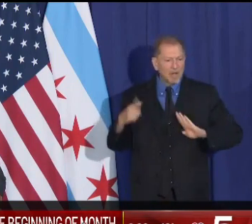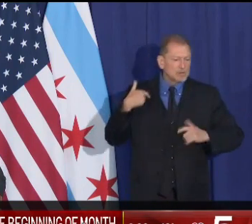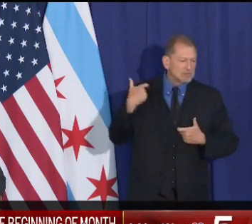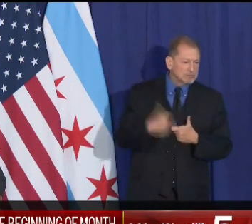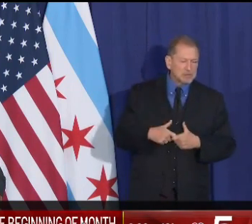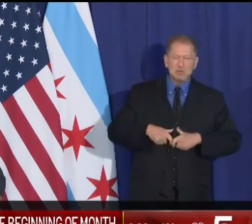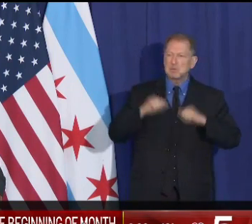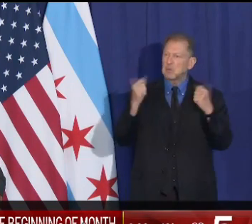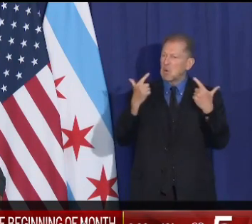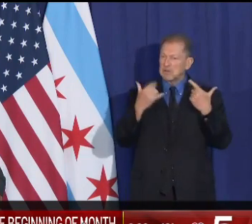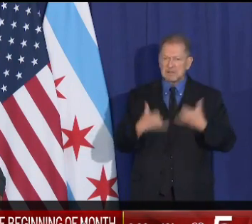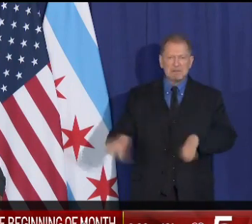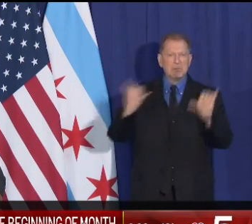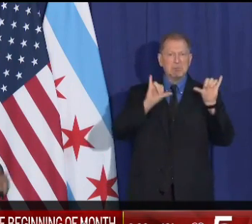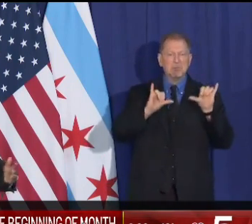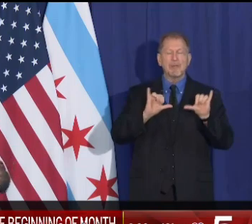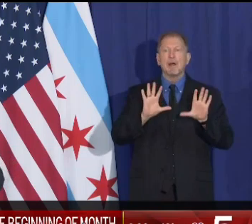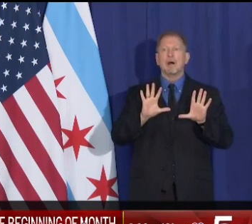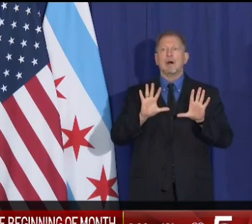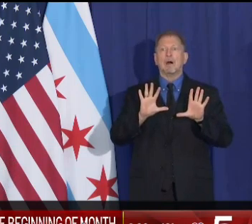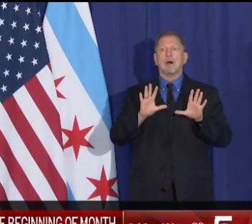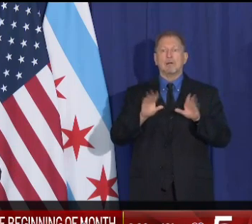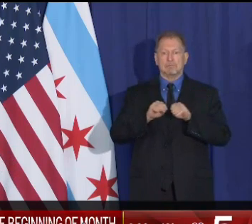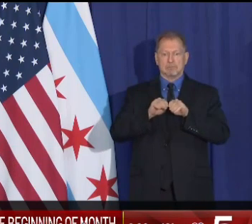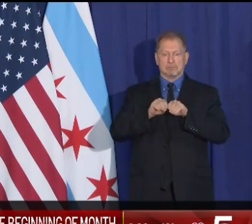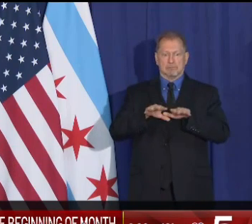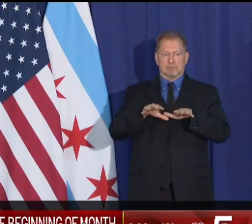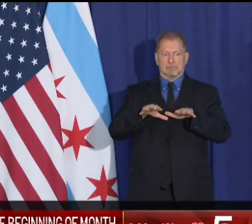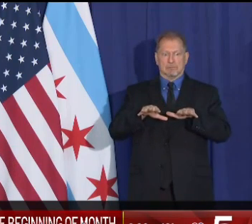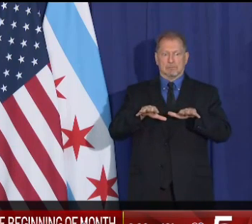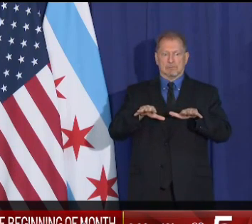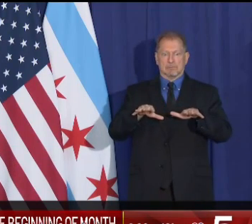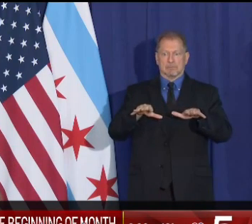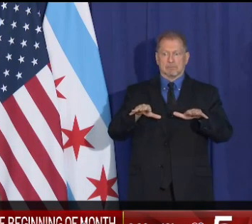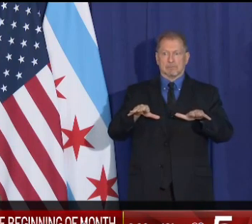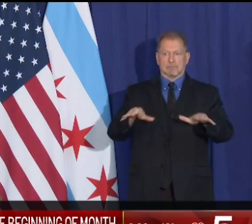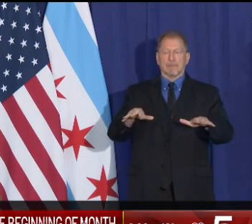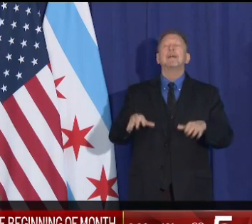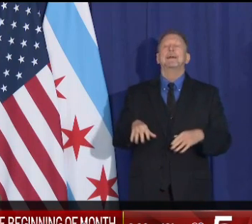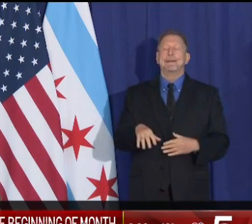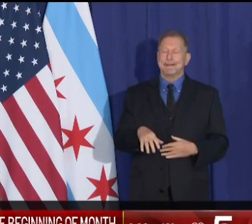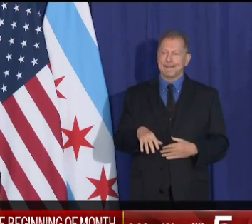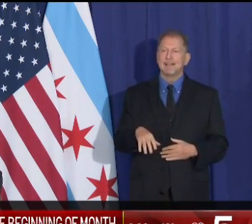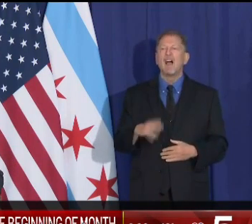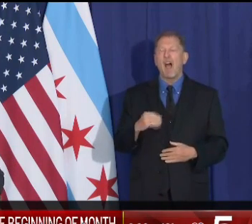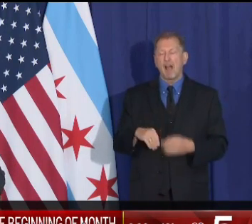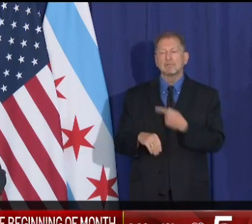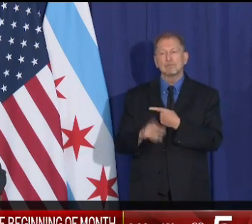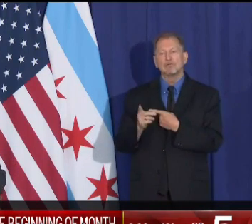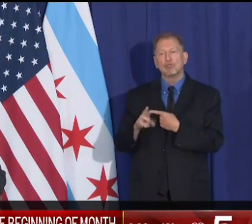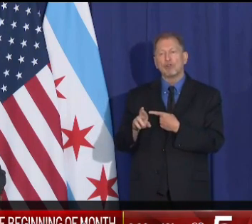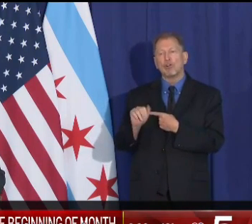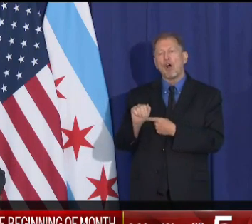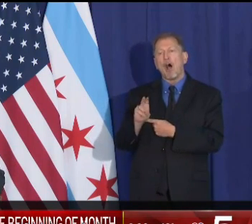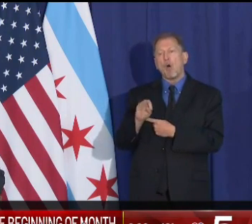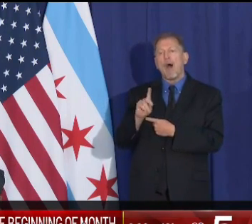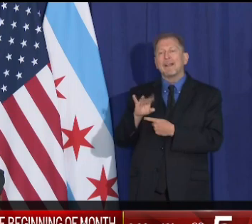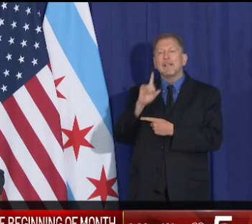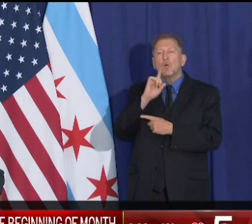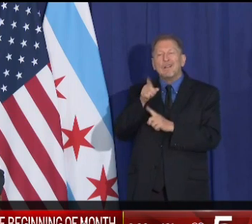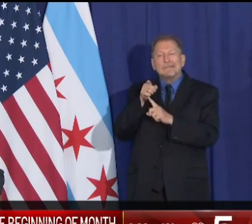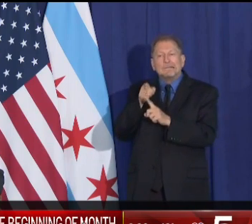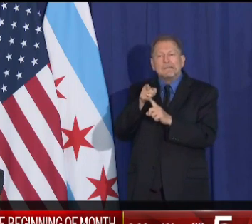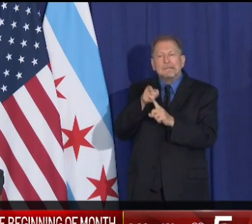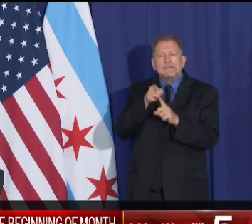That's the troubling trend. We're seeing this uptick, and Dr. Arwady will go through some slides that really show